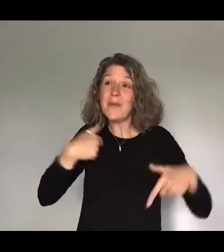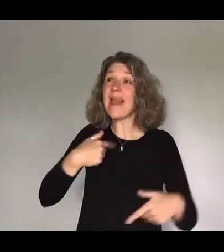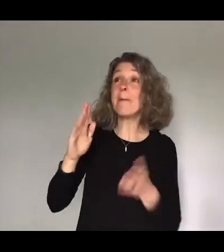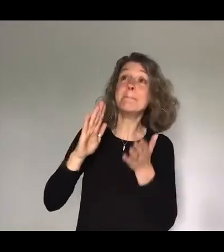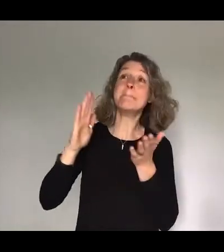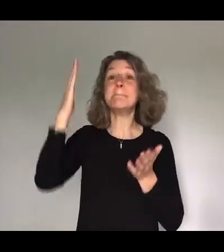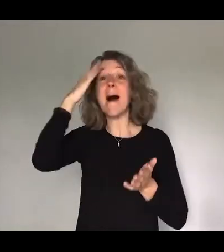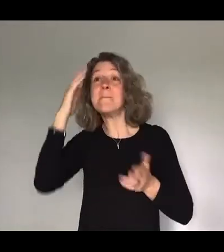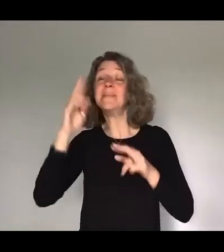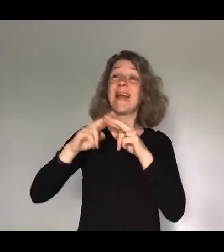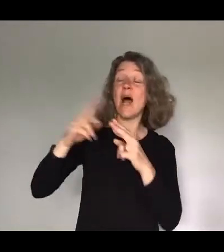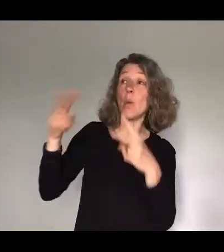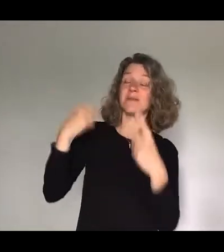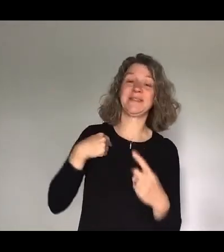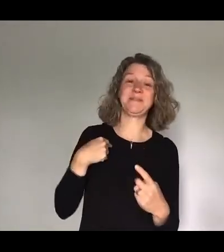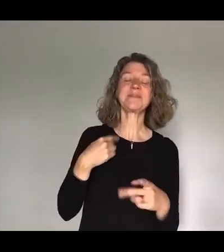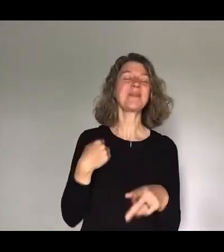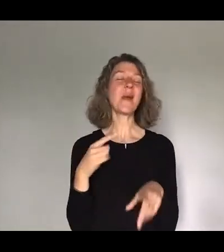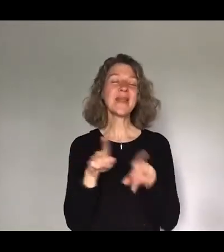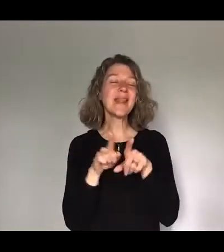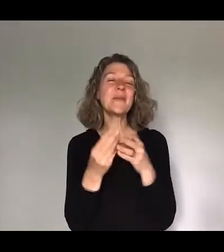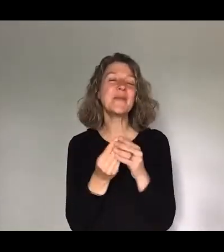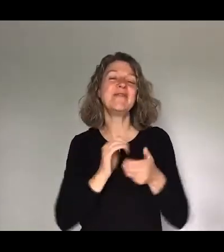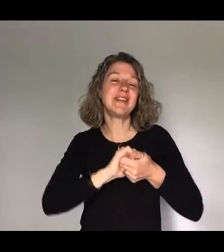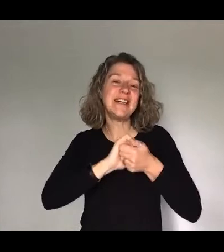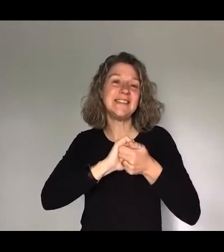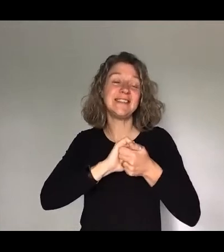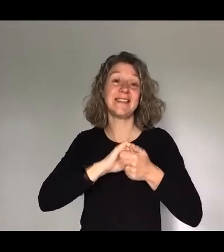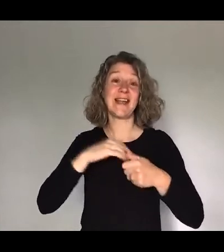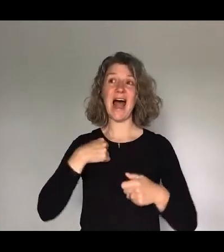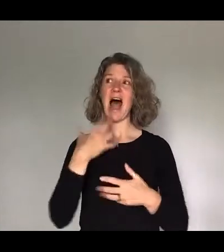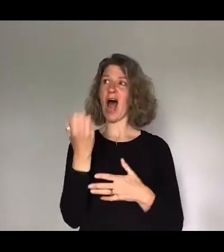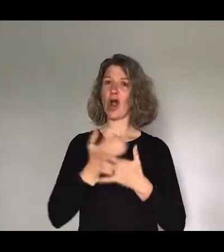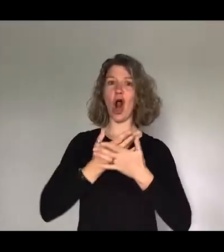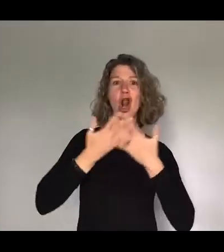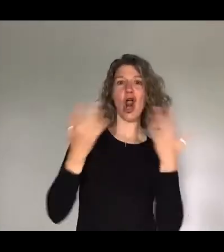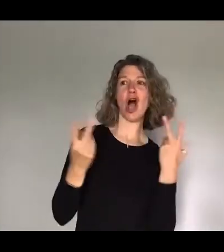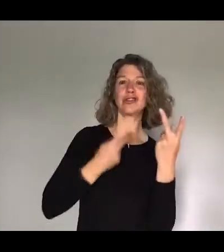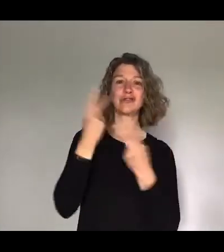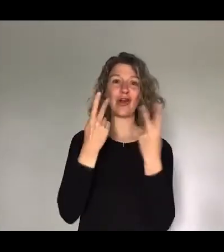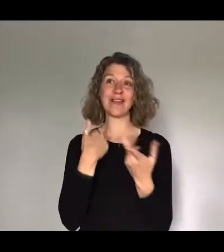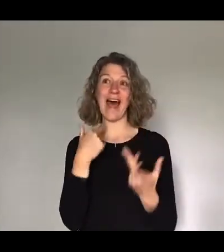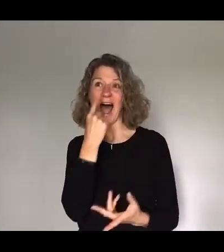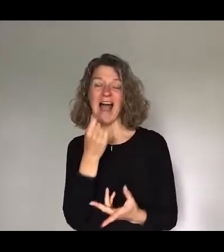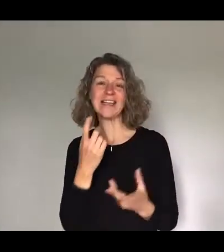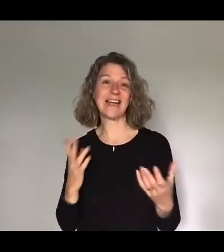with my housemates I have built up quite a good repertoire of rap songs that I can now join in with do you want to hear an example